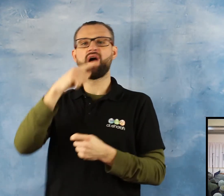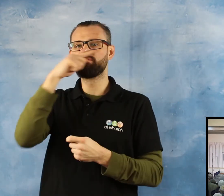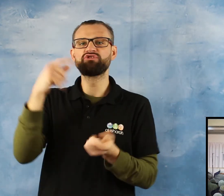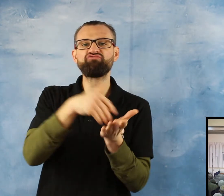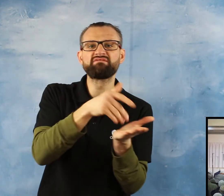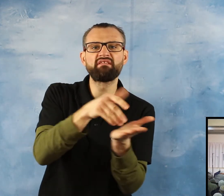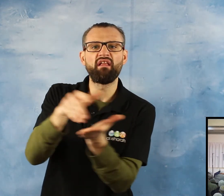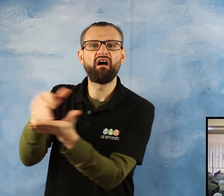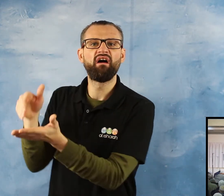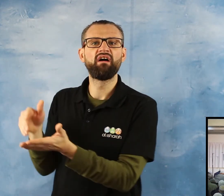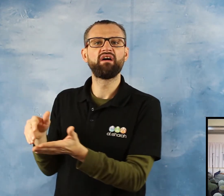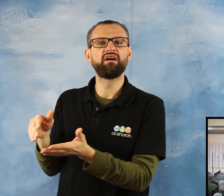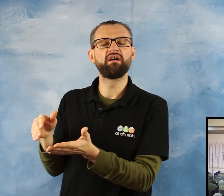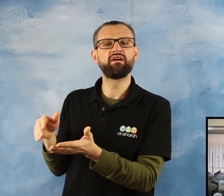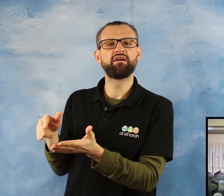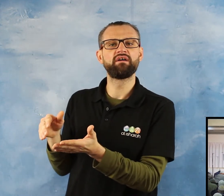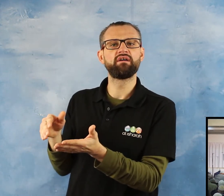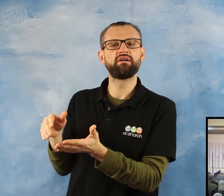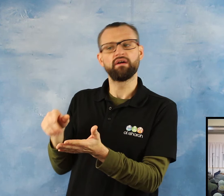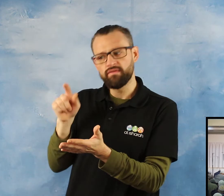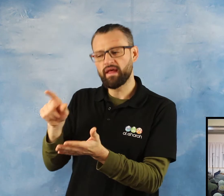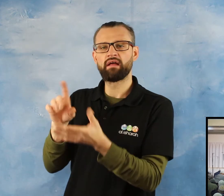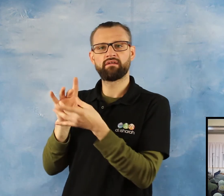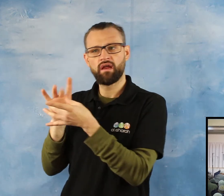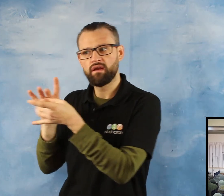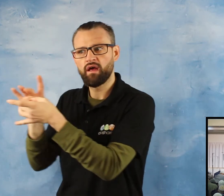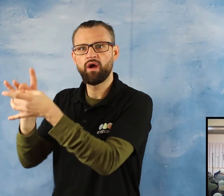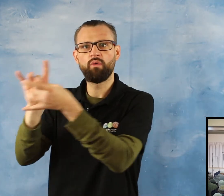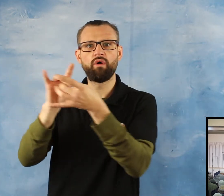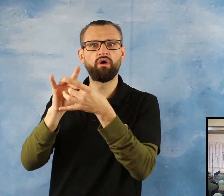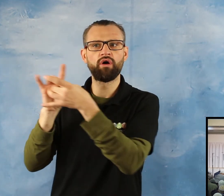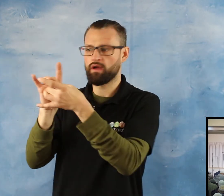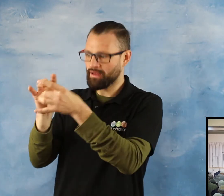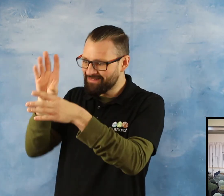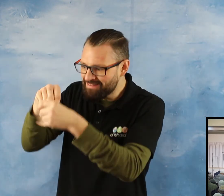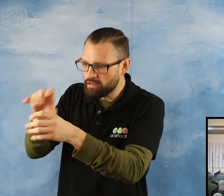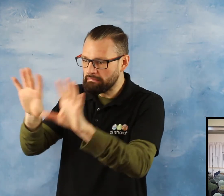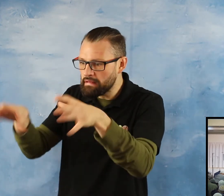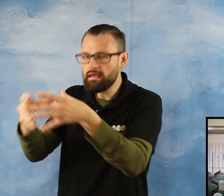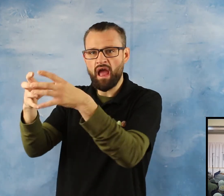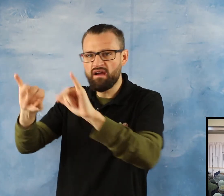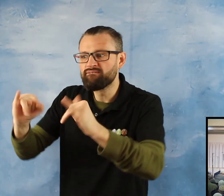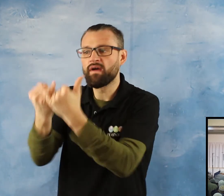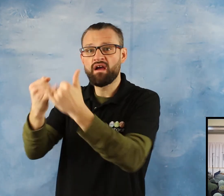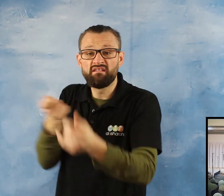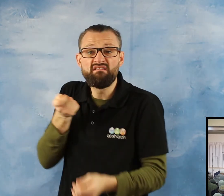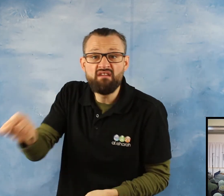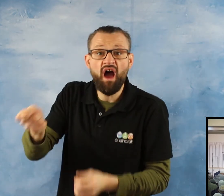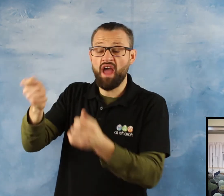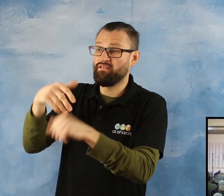And they become In the end Part of the gang And they fight Knife crime Anti-social behaviour Problem at home